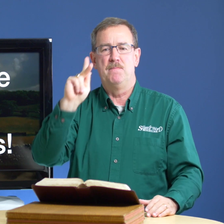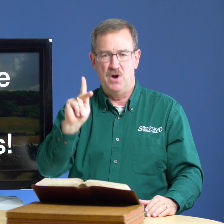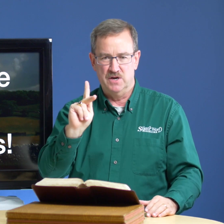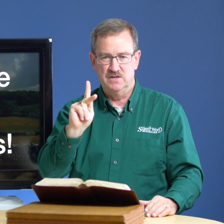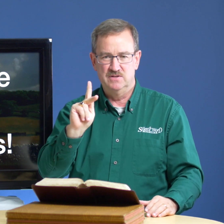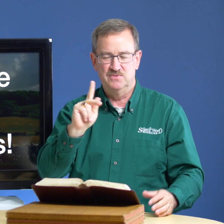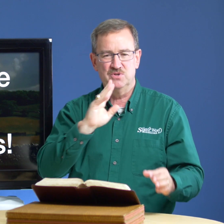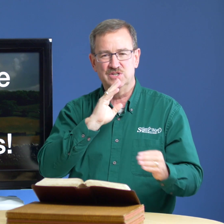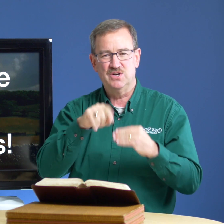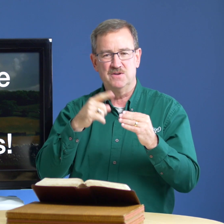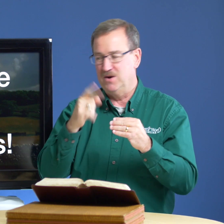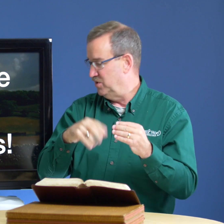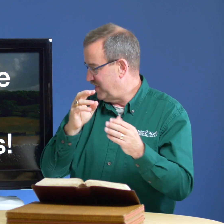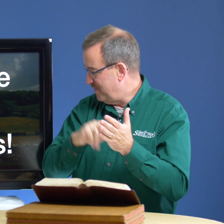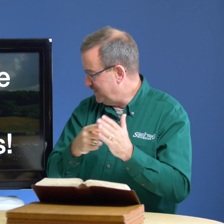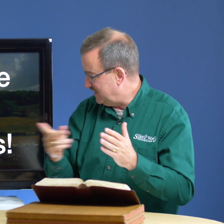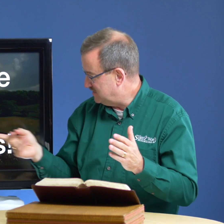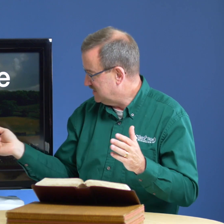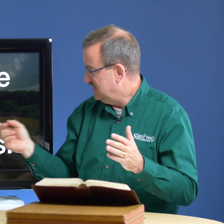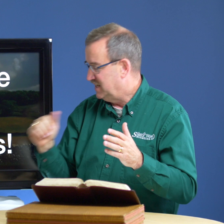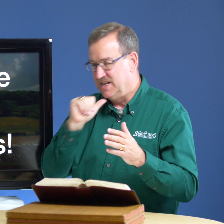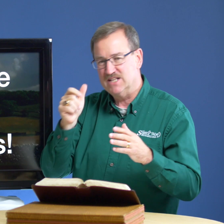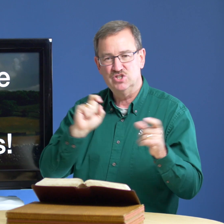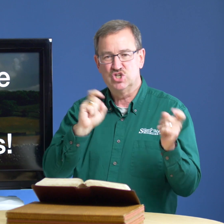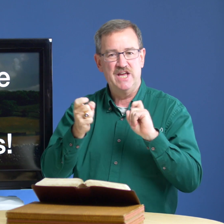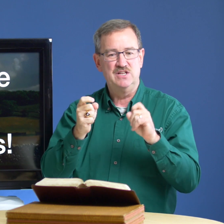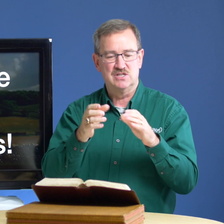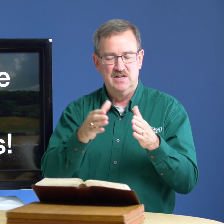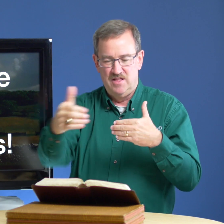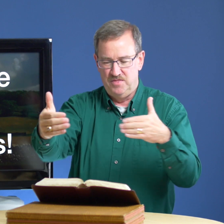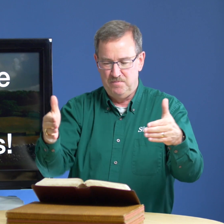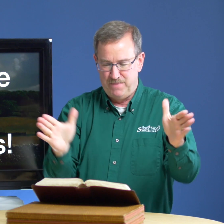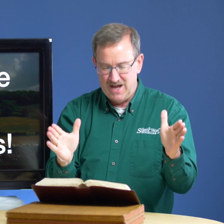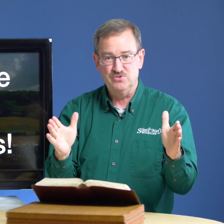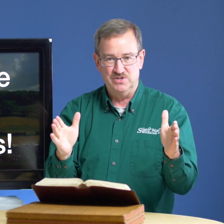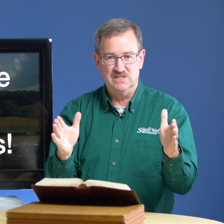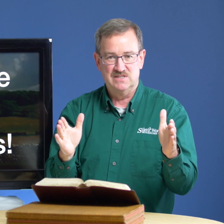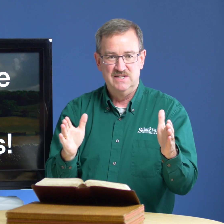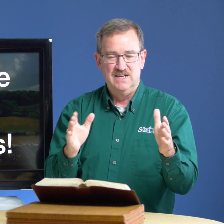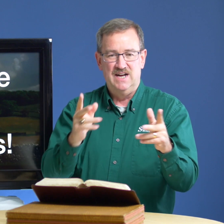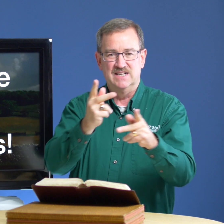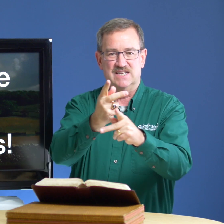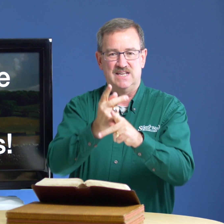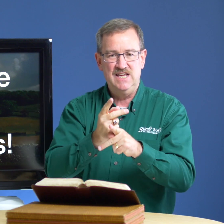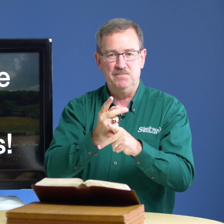we're going to talk about what that means not to change the boundaries to keep